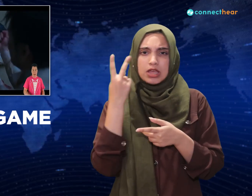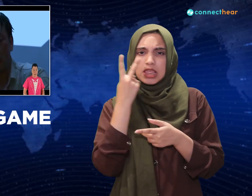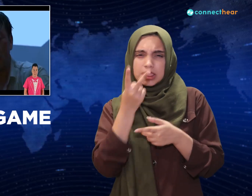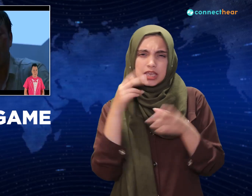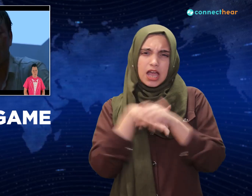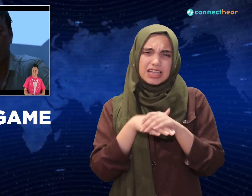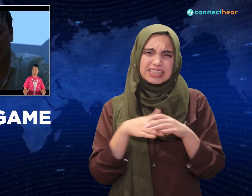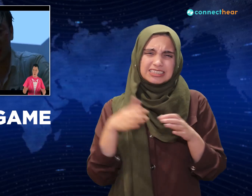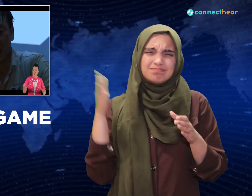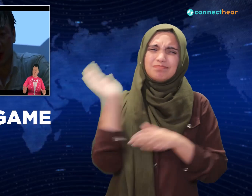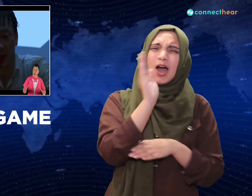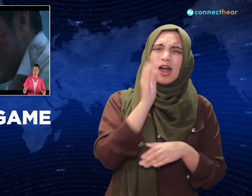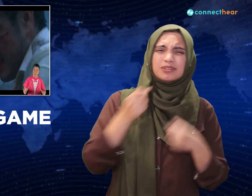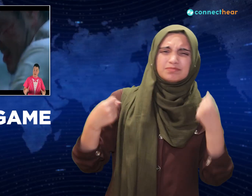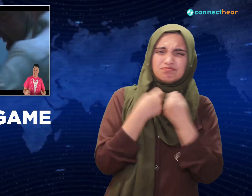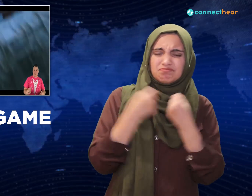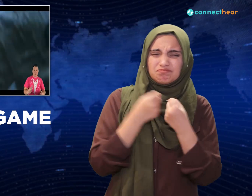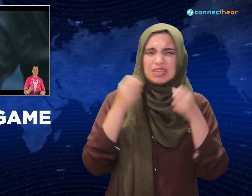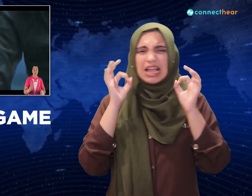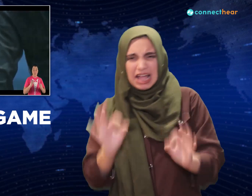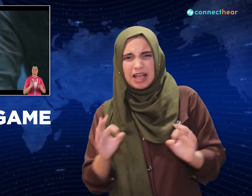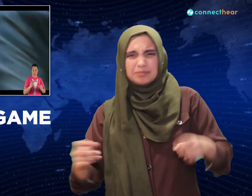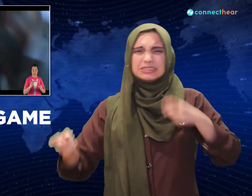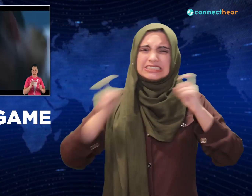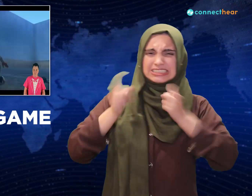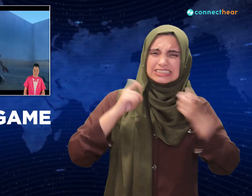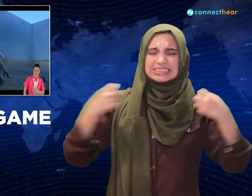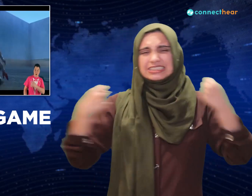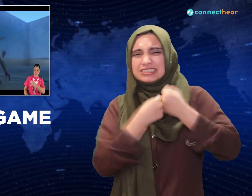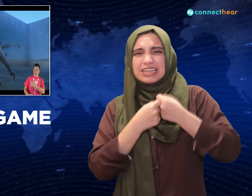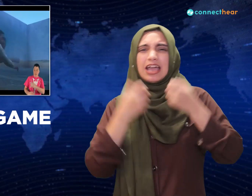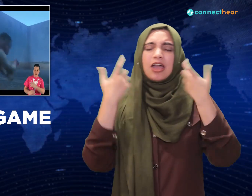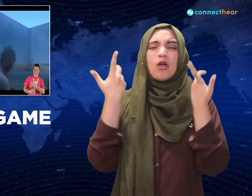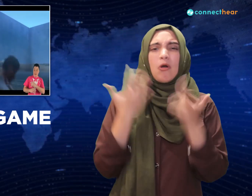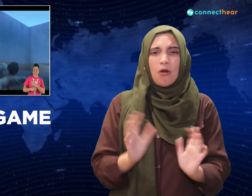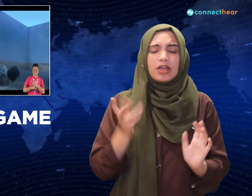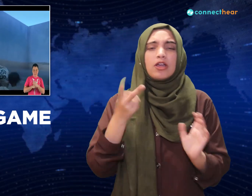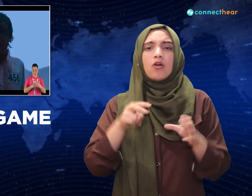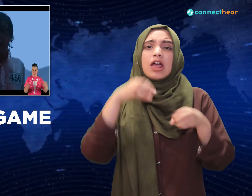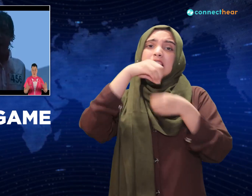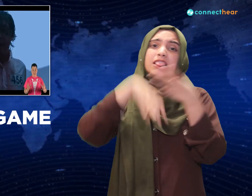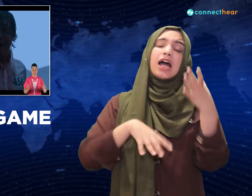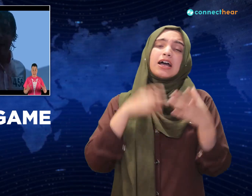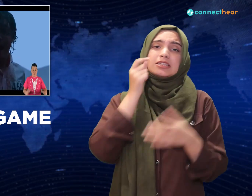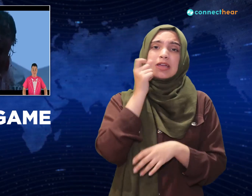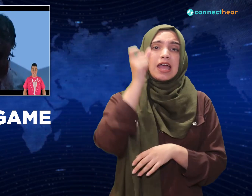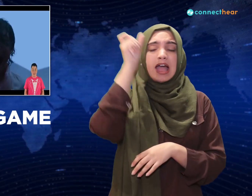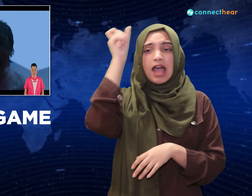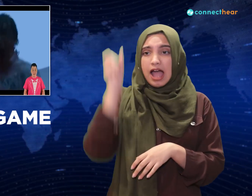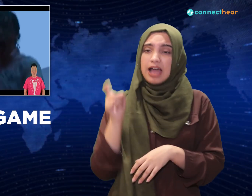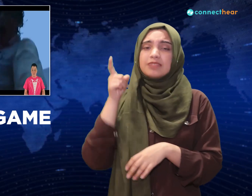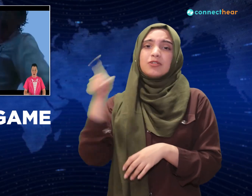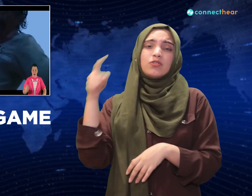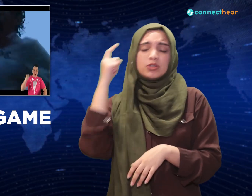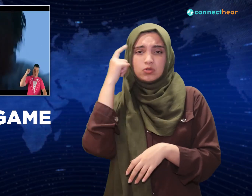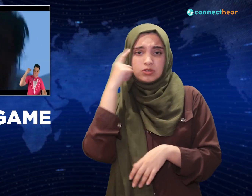hand, sorry old friend, but I choose me. But oh, Gyeon manages to turn the tables on him. Oh,